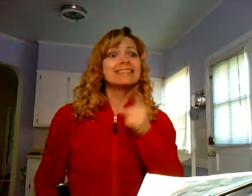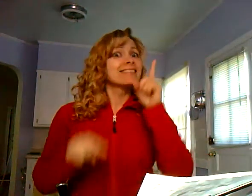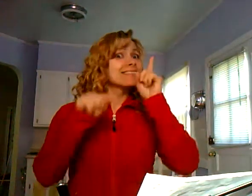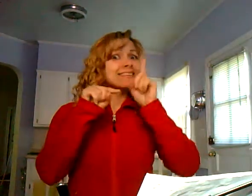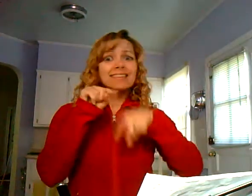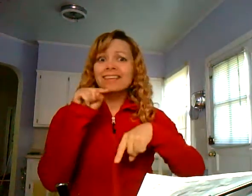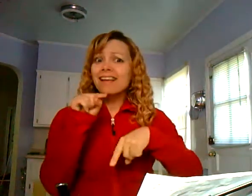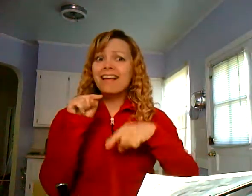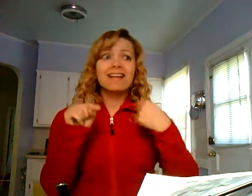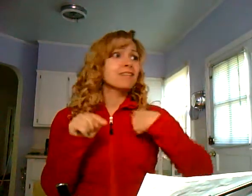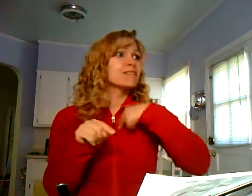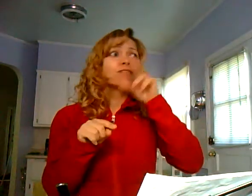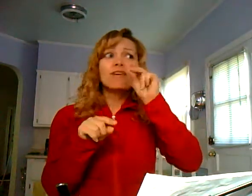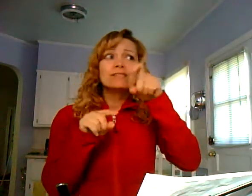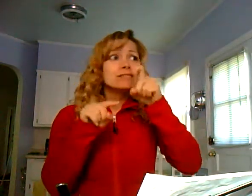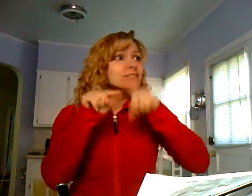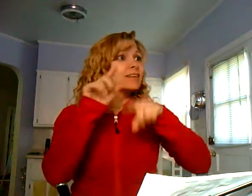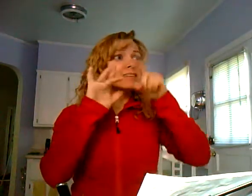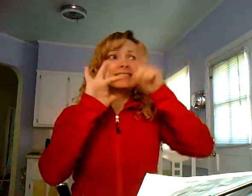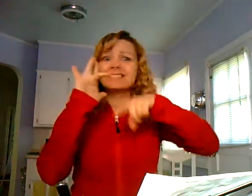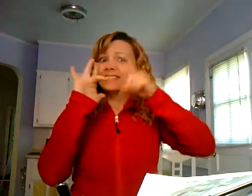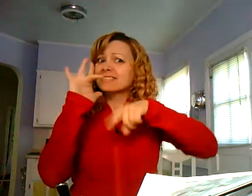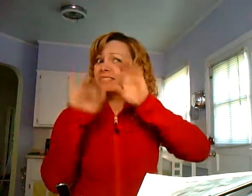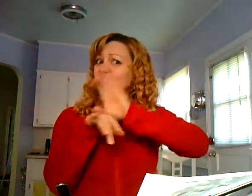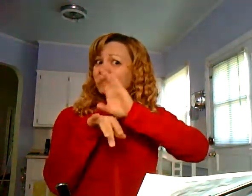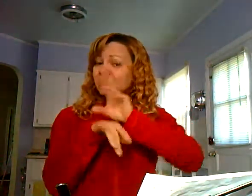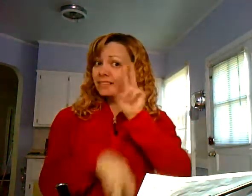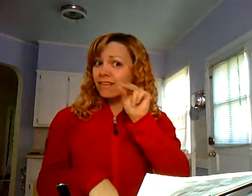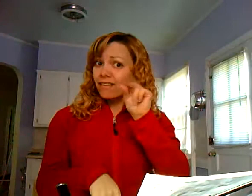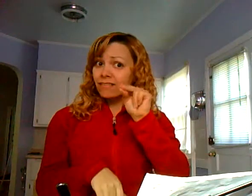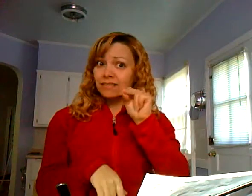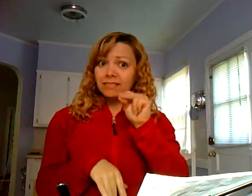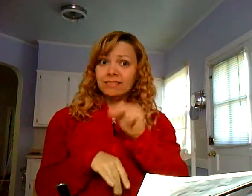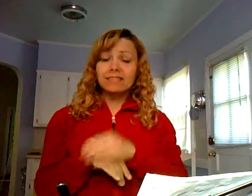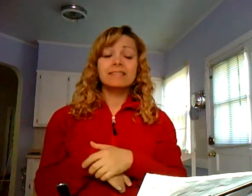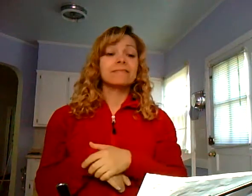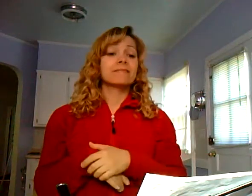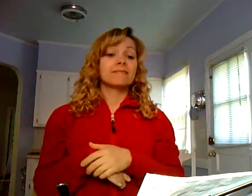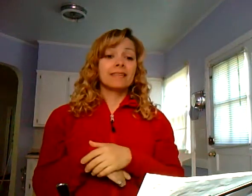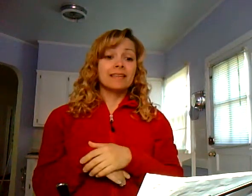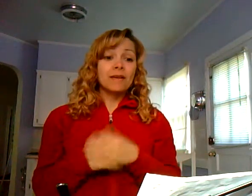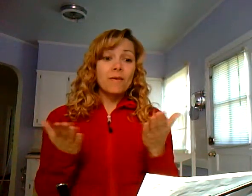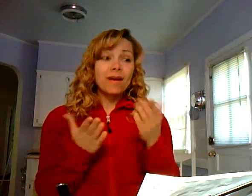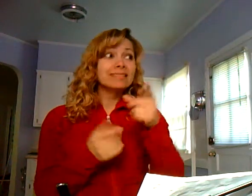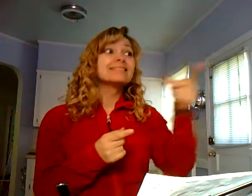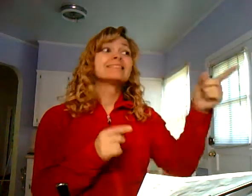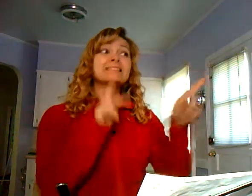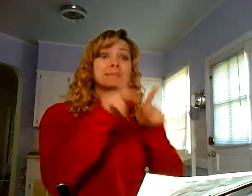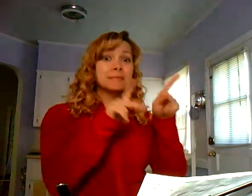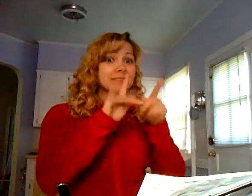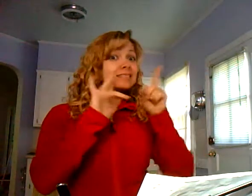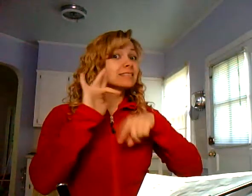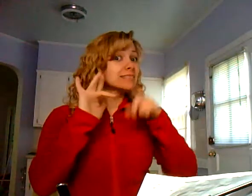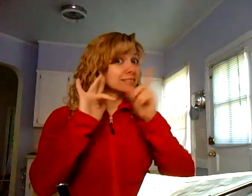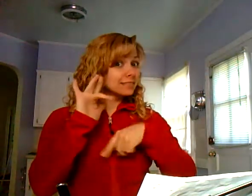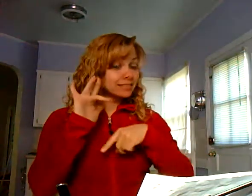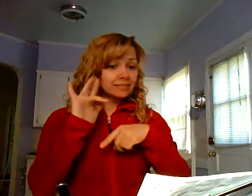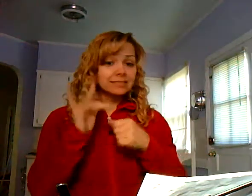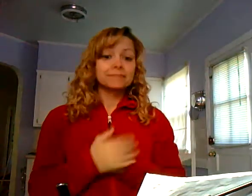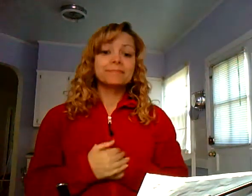25 says, We shouldn't be missing our church services. Some people are